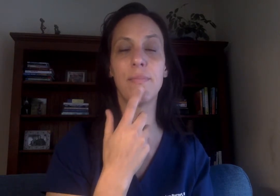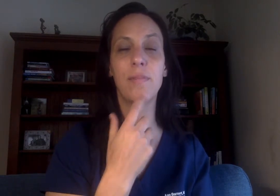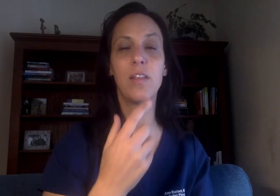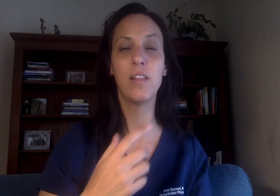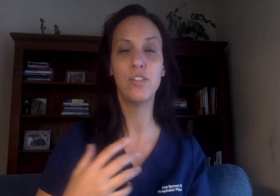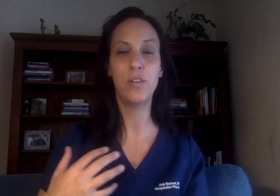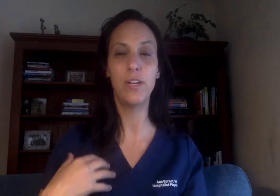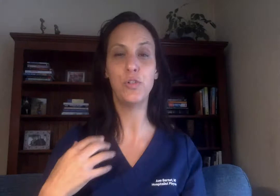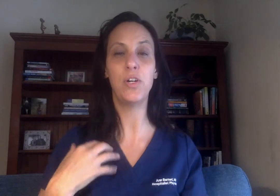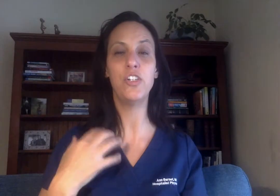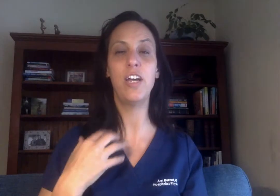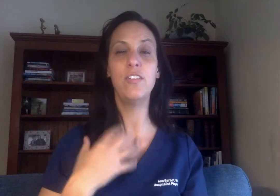Let's go down to our chest.